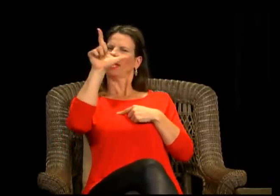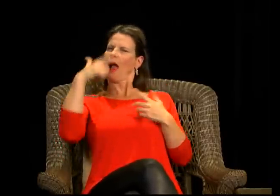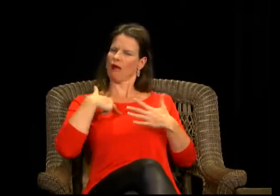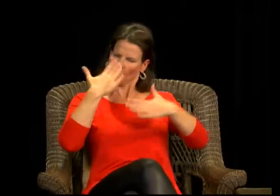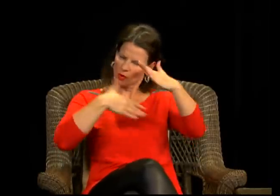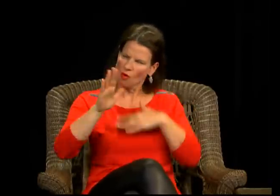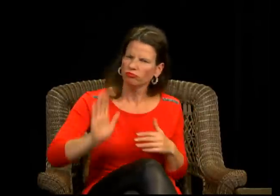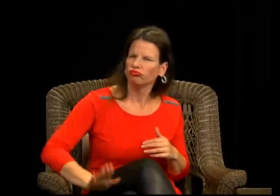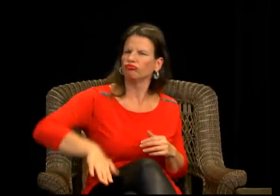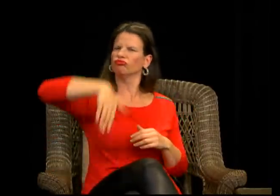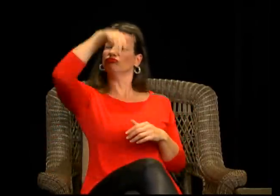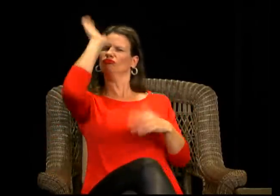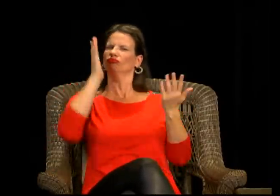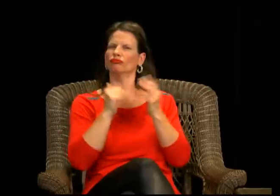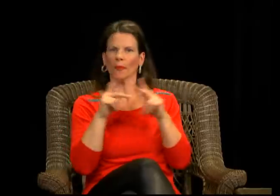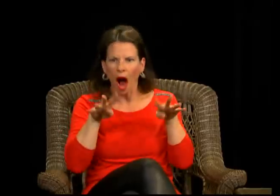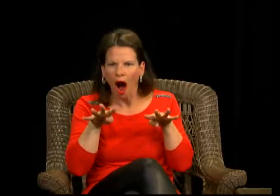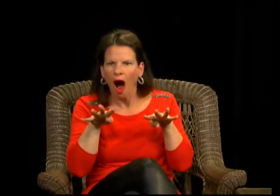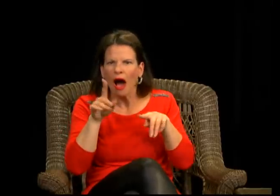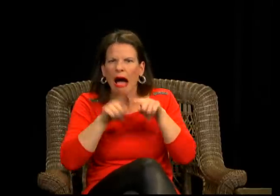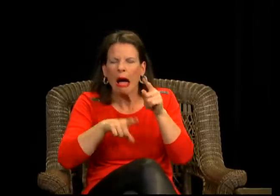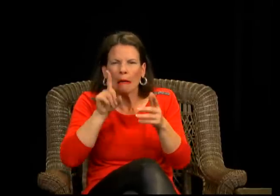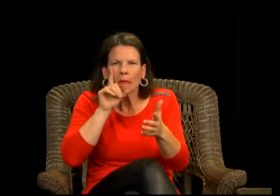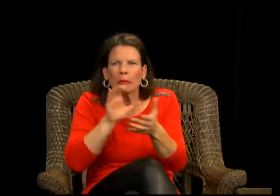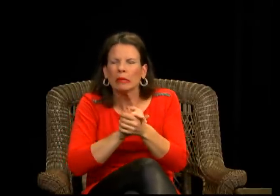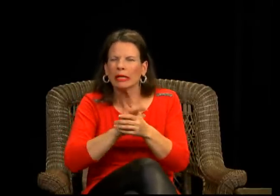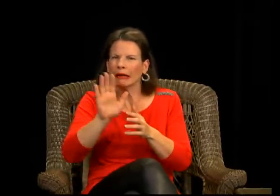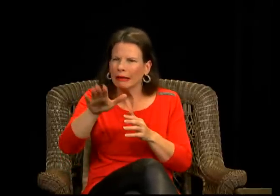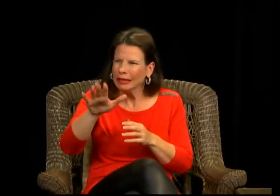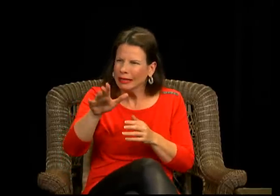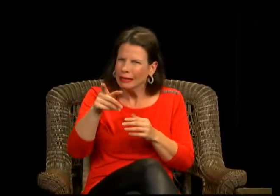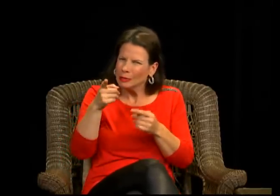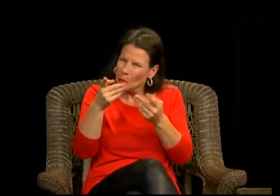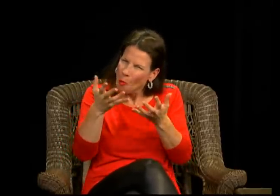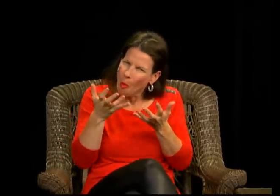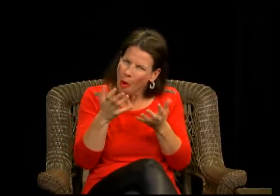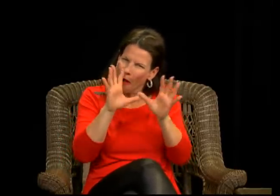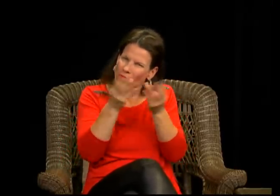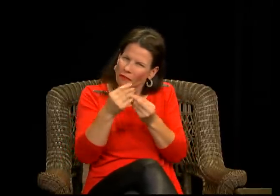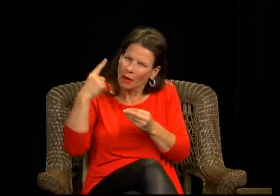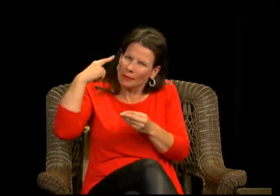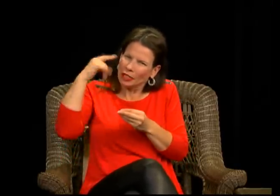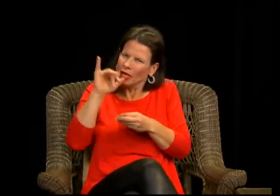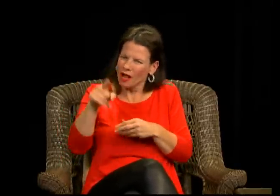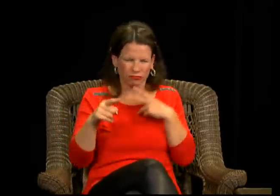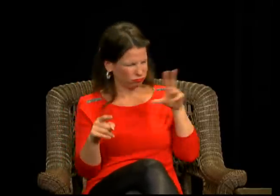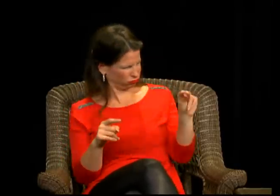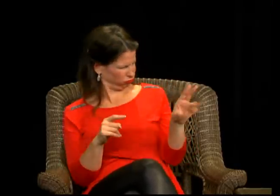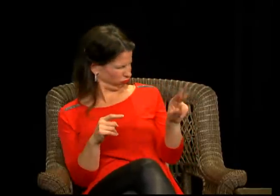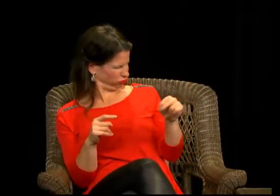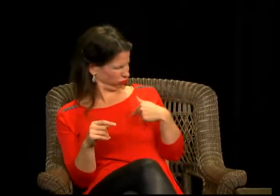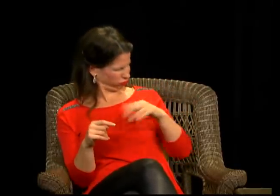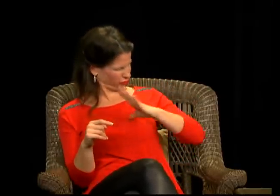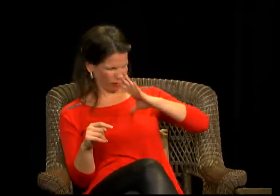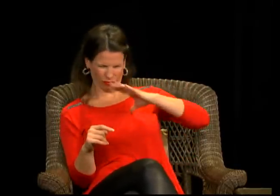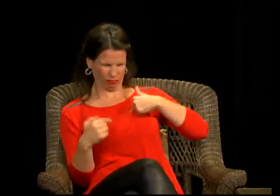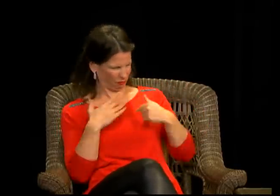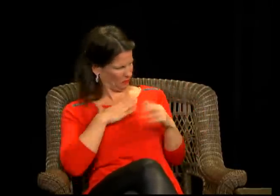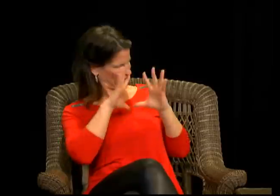with sign language and with the deaf culture and a lot of people